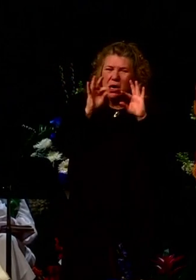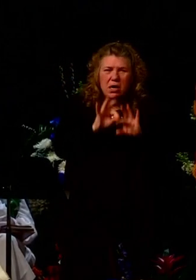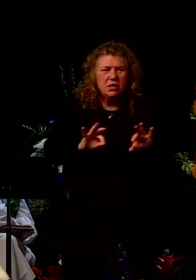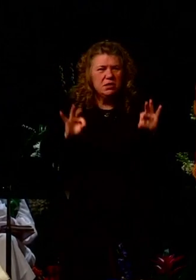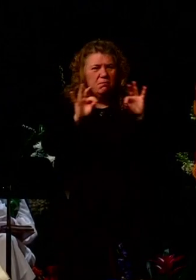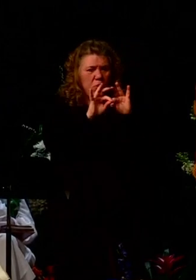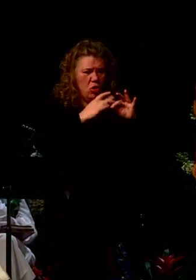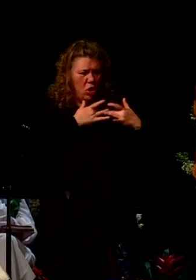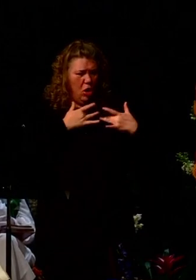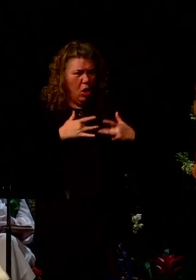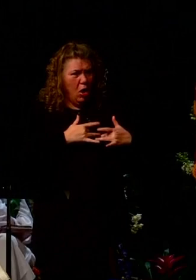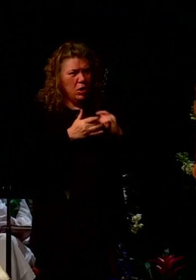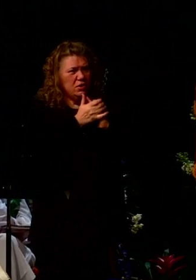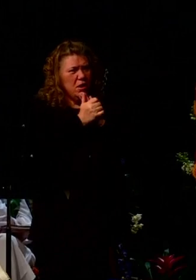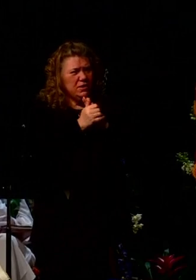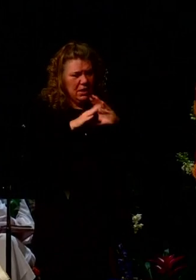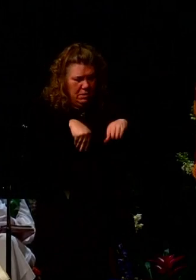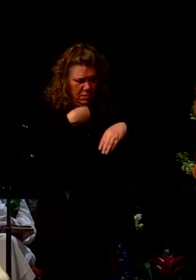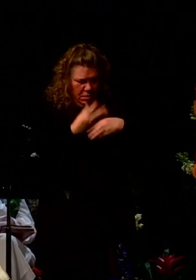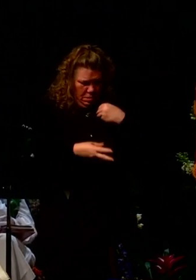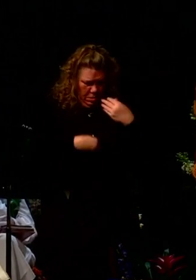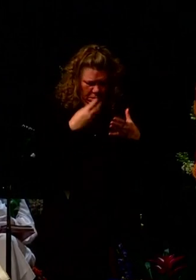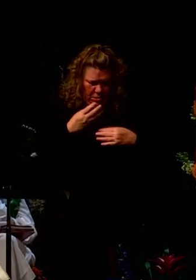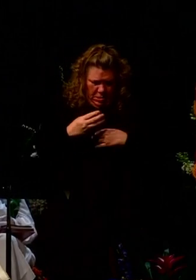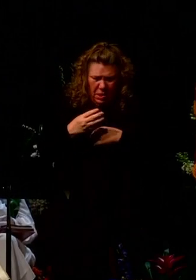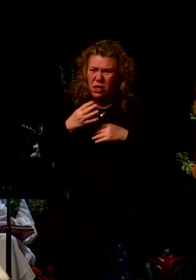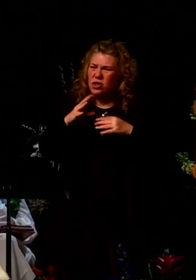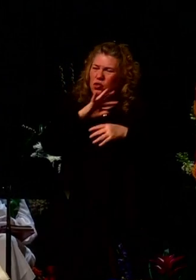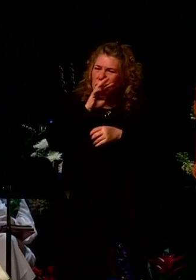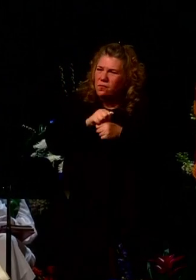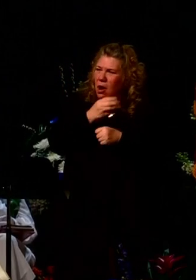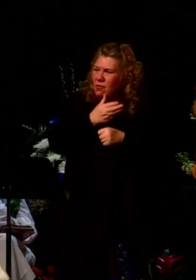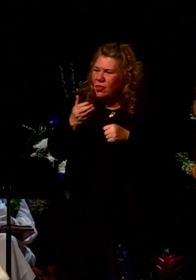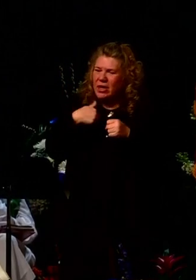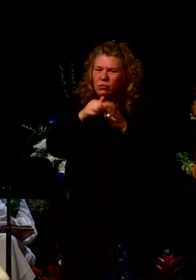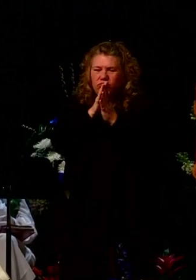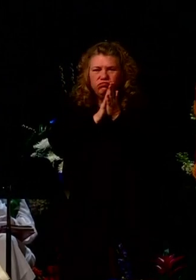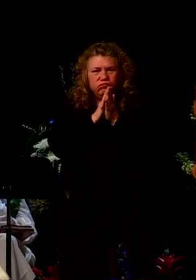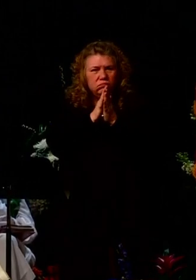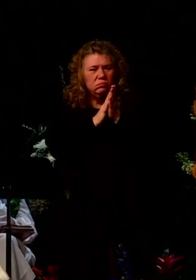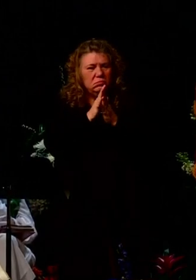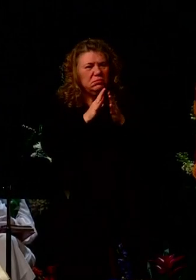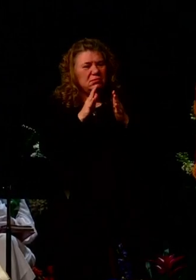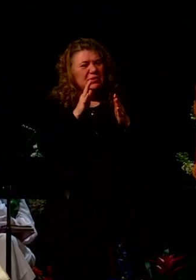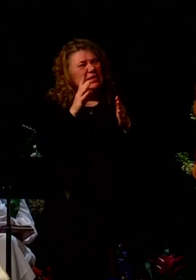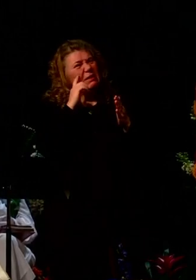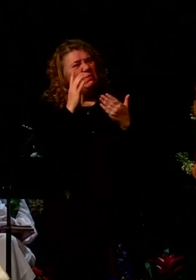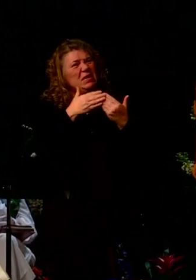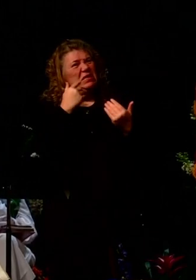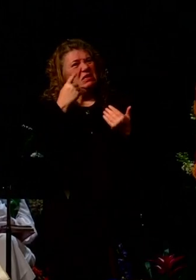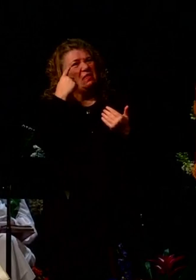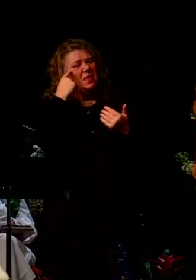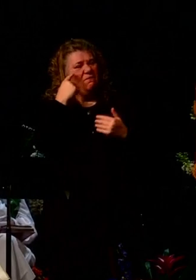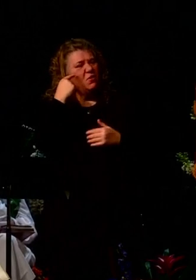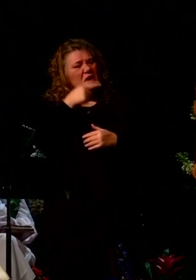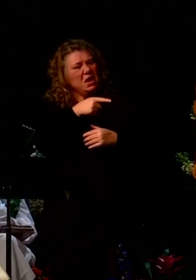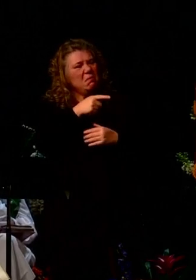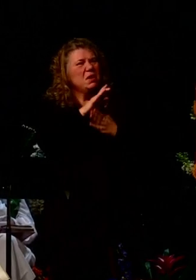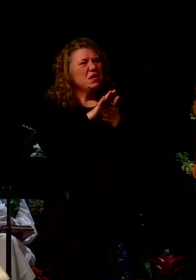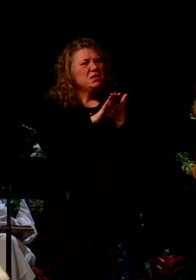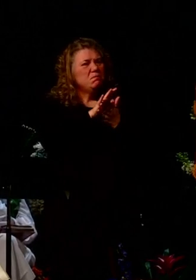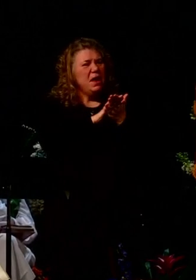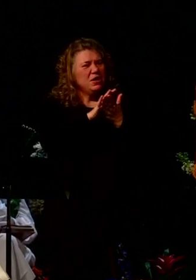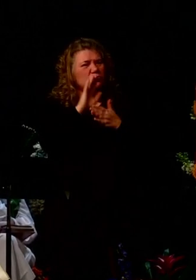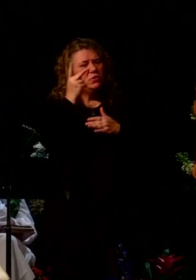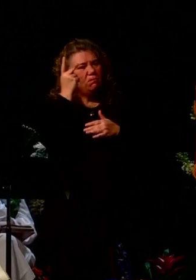heart and talents. To engage in things we are passionate about. I think it would be easy to think that for him his passion